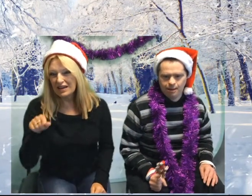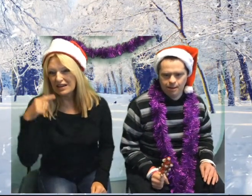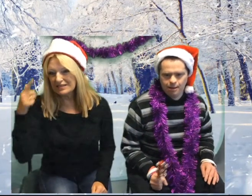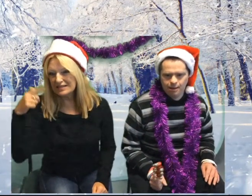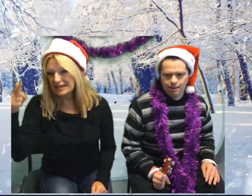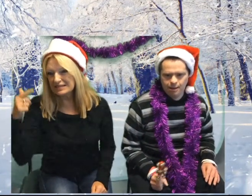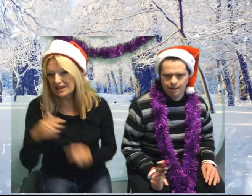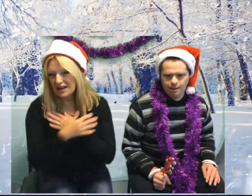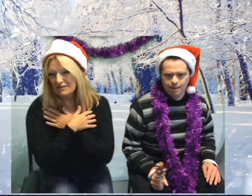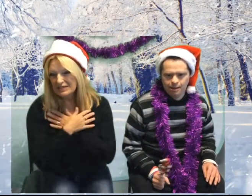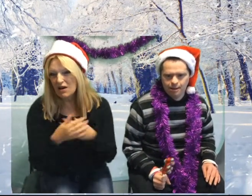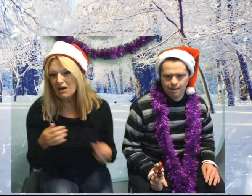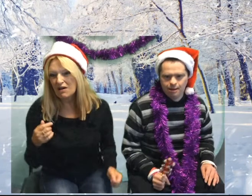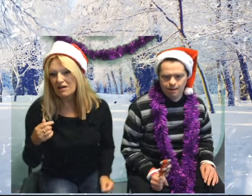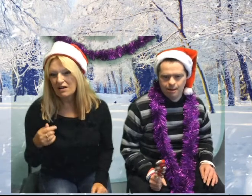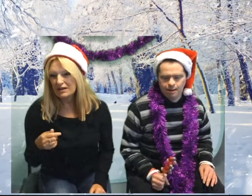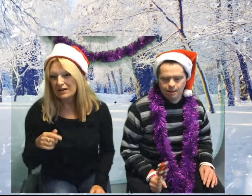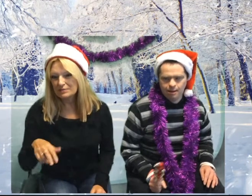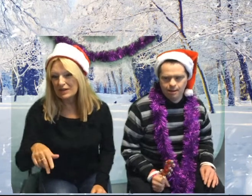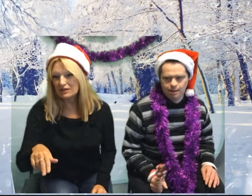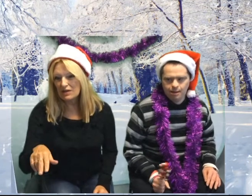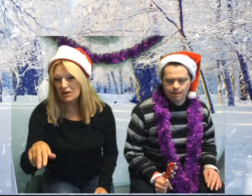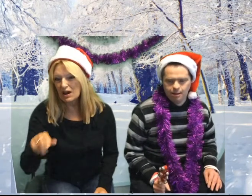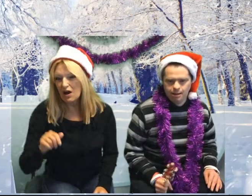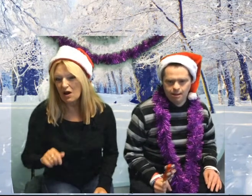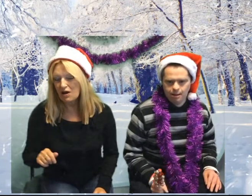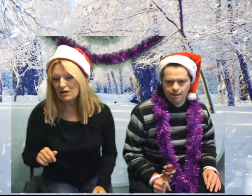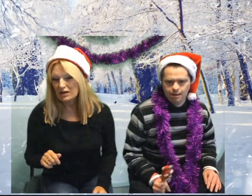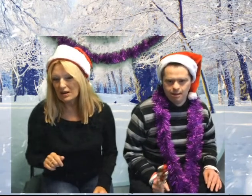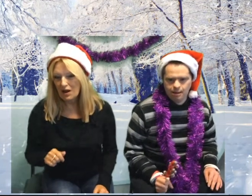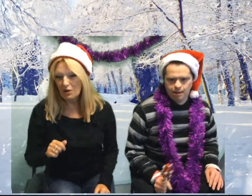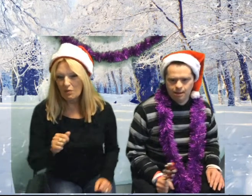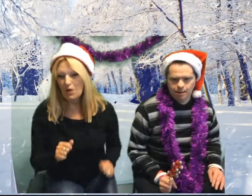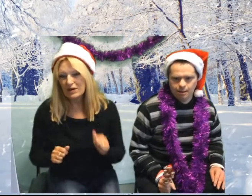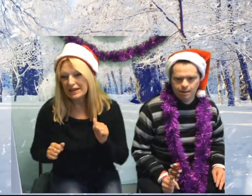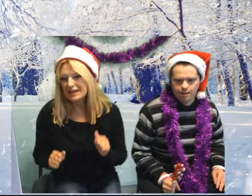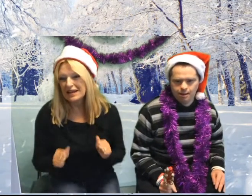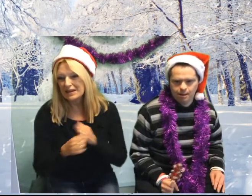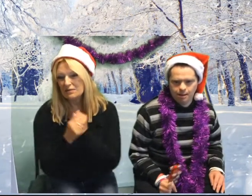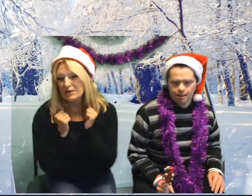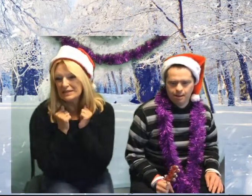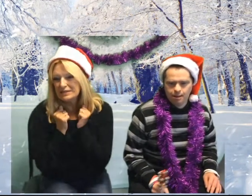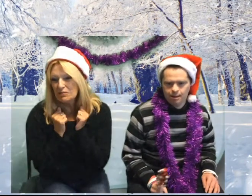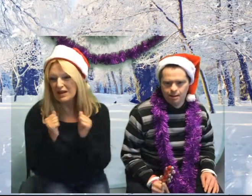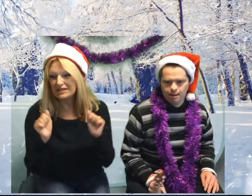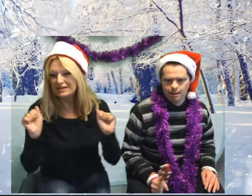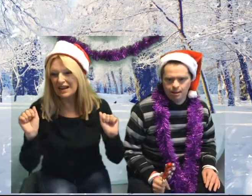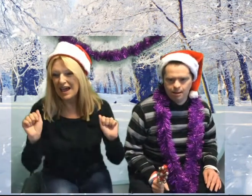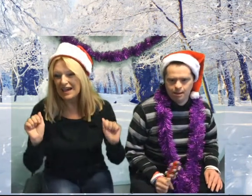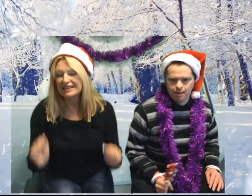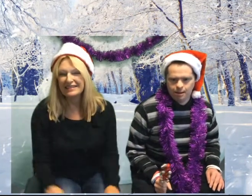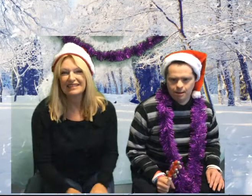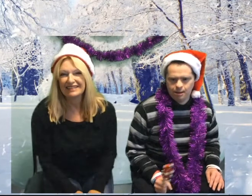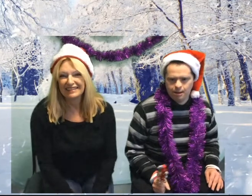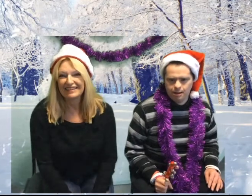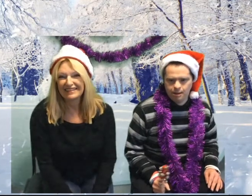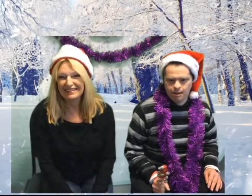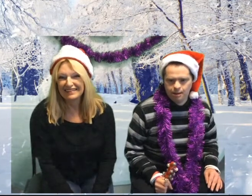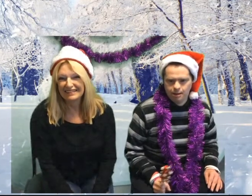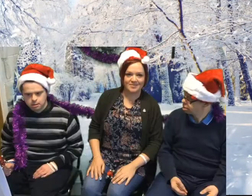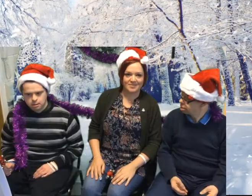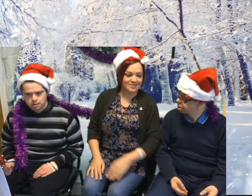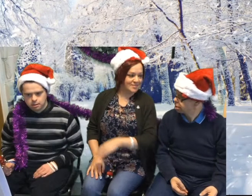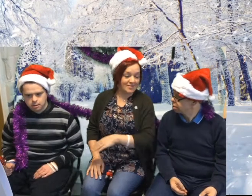To sing a love song while we stroll along Walking in a winter wonderland